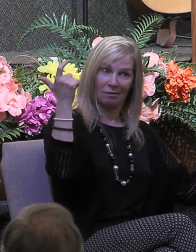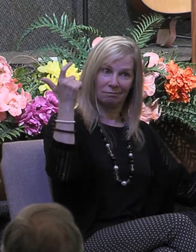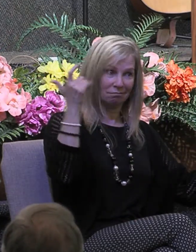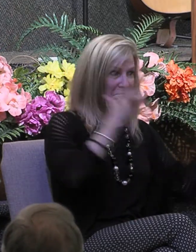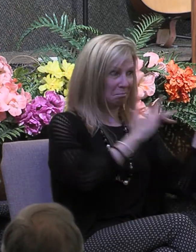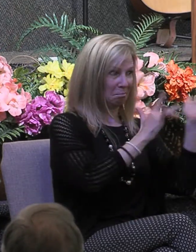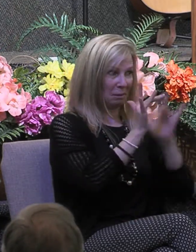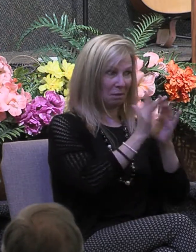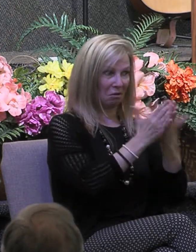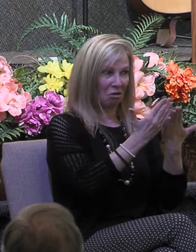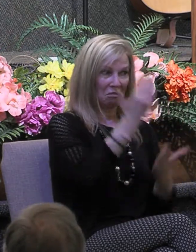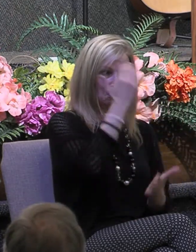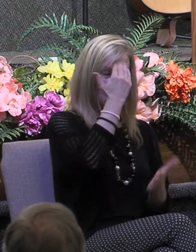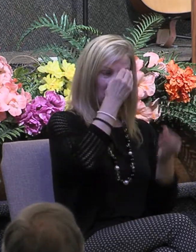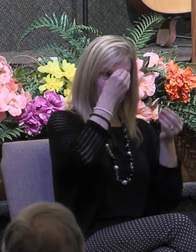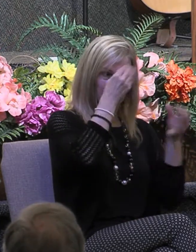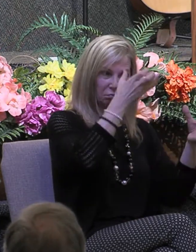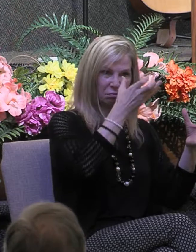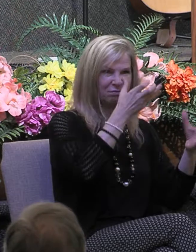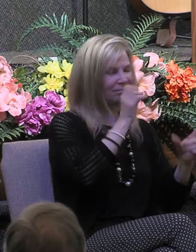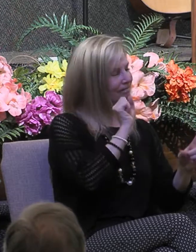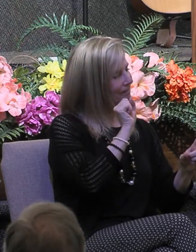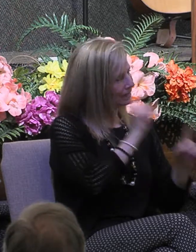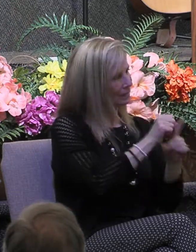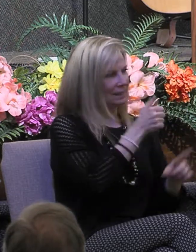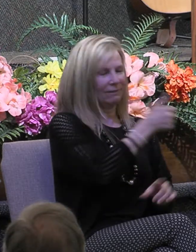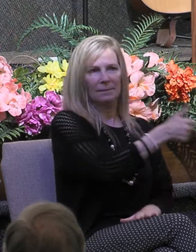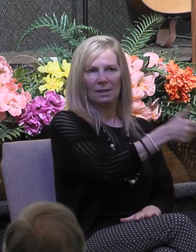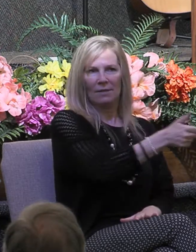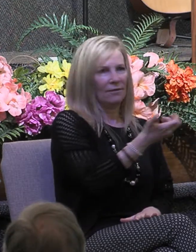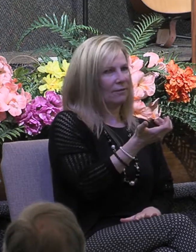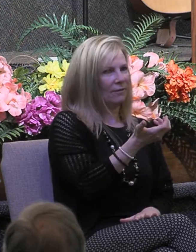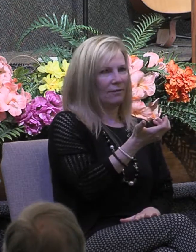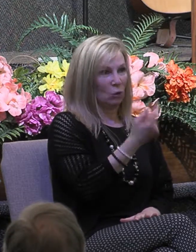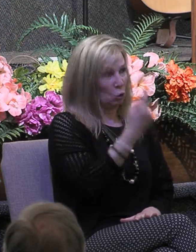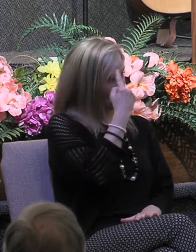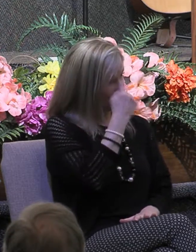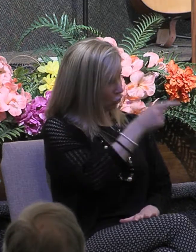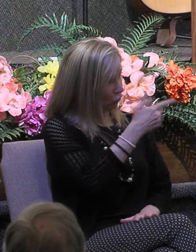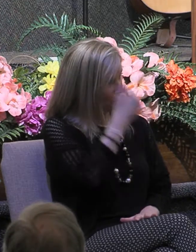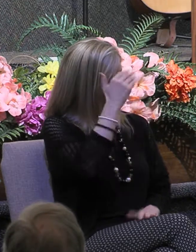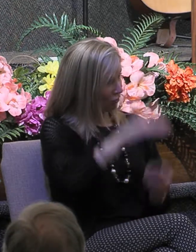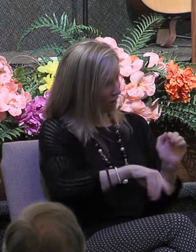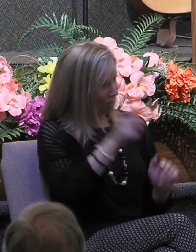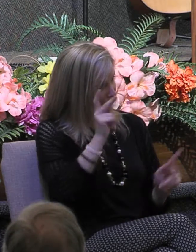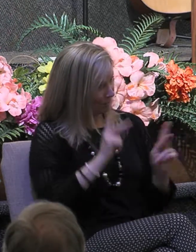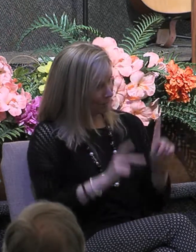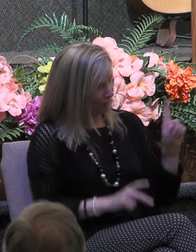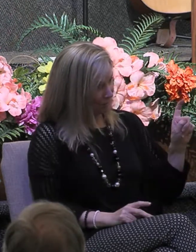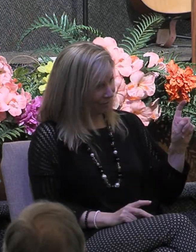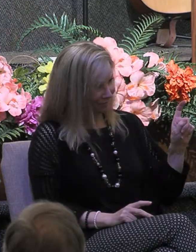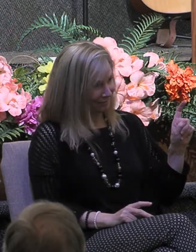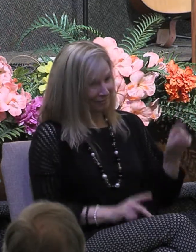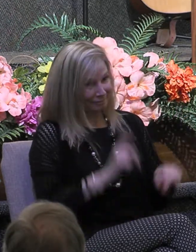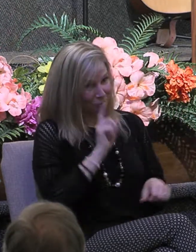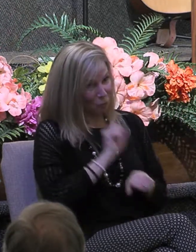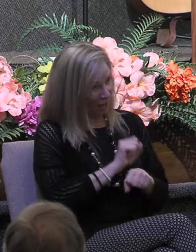has deceived himself has deceived herself into thinking that they are better than others but when the reality is that while they may